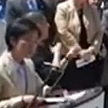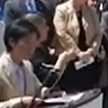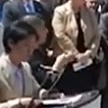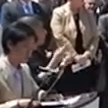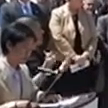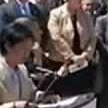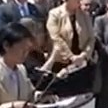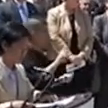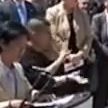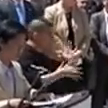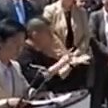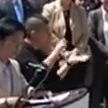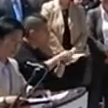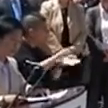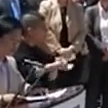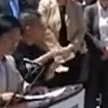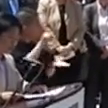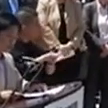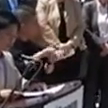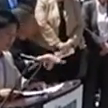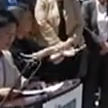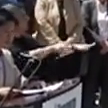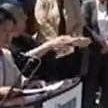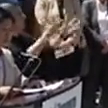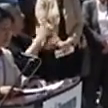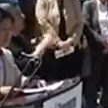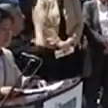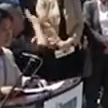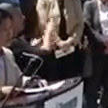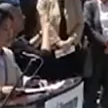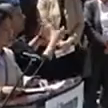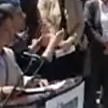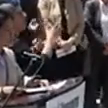Honoured Dyke Group this year is Women's Health in Women's Hands.